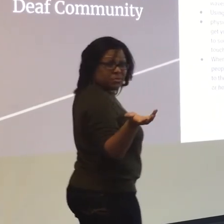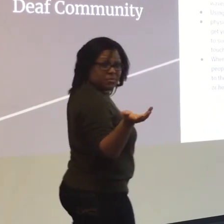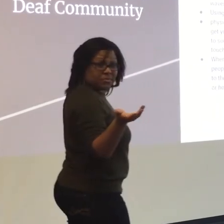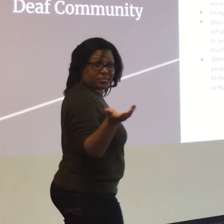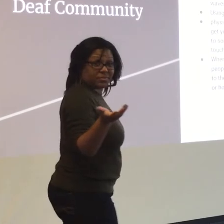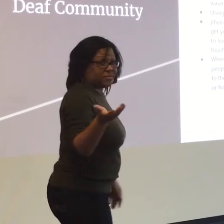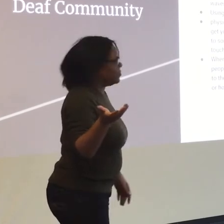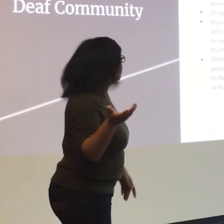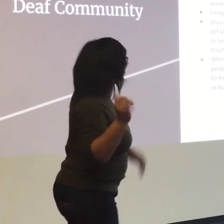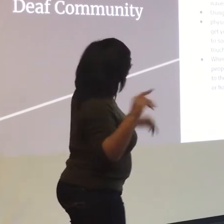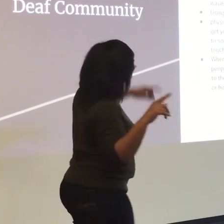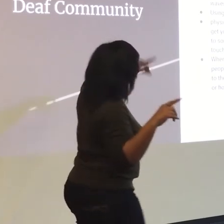touch me. You're going to have to touch me.